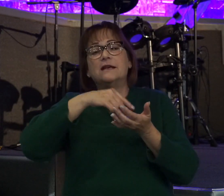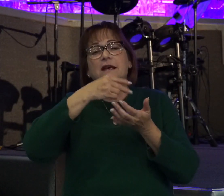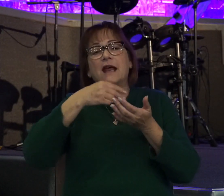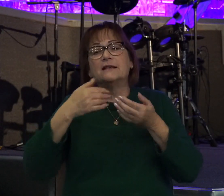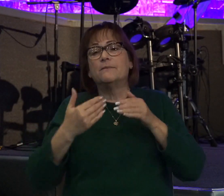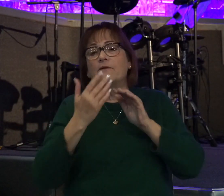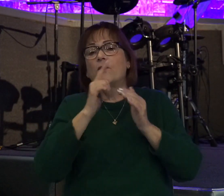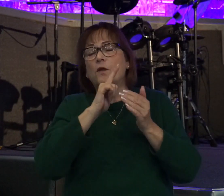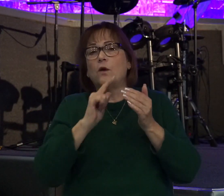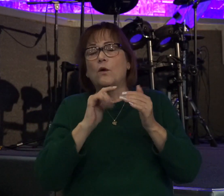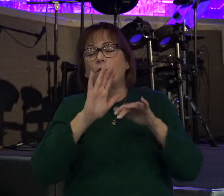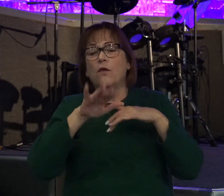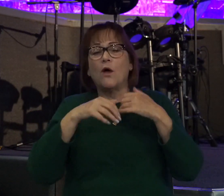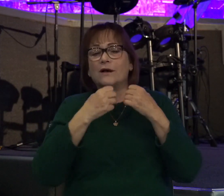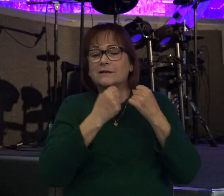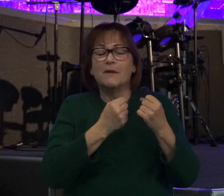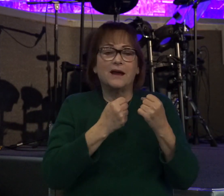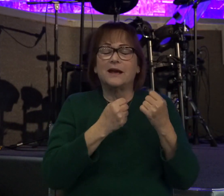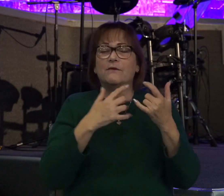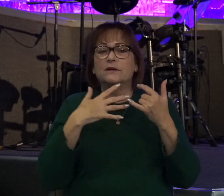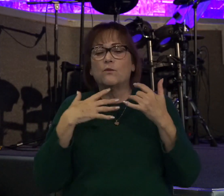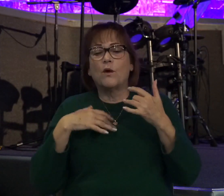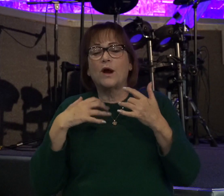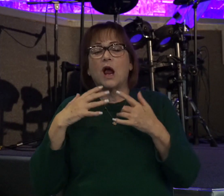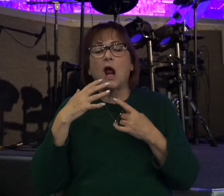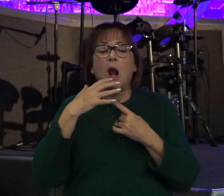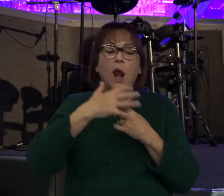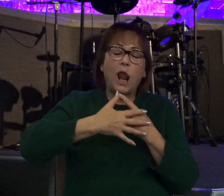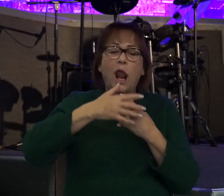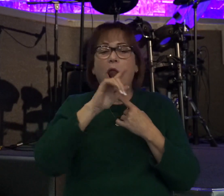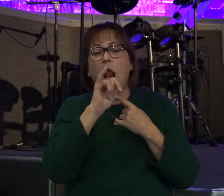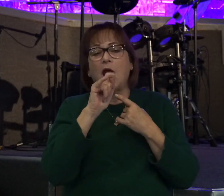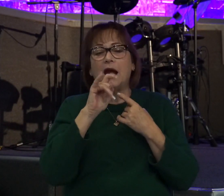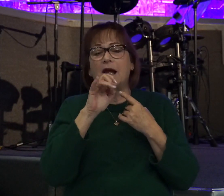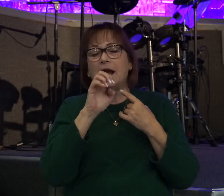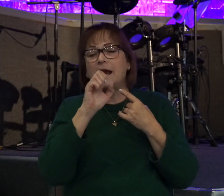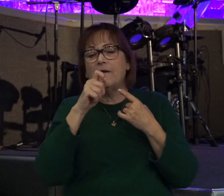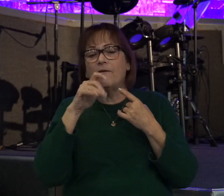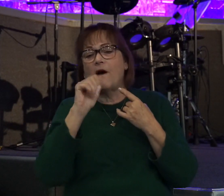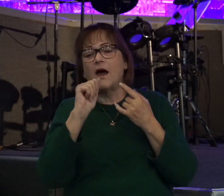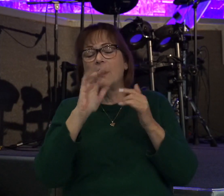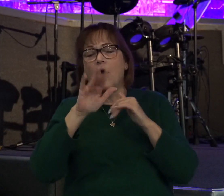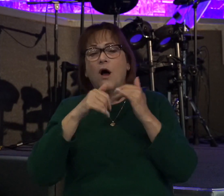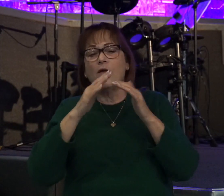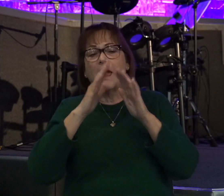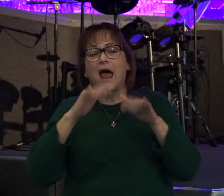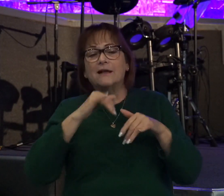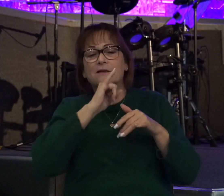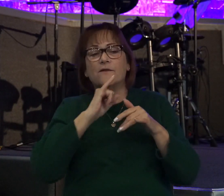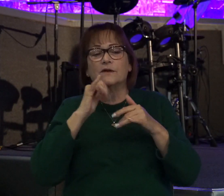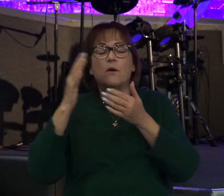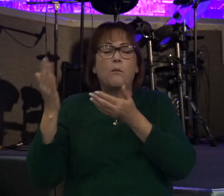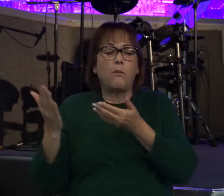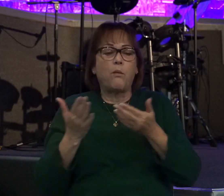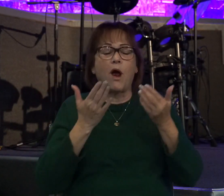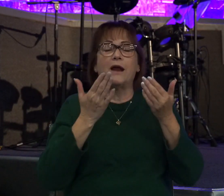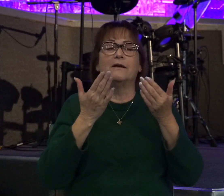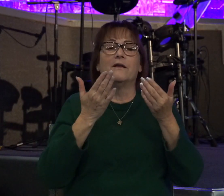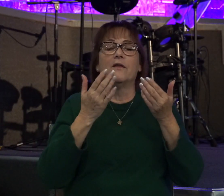David was wearing a linen ephod. And so David and all the house of Israel brought the ark brought up the ark of the